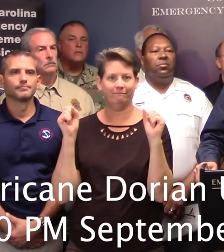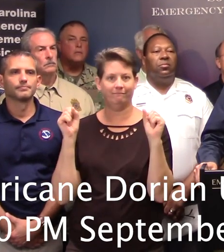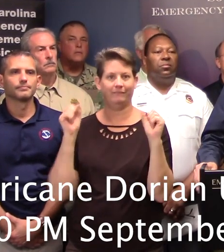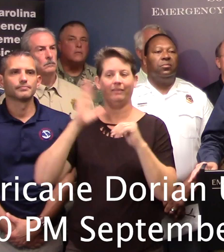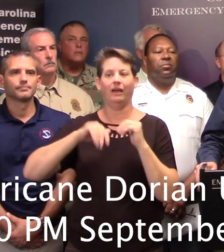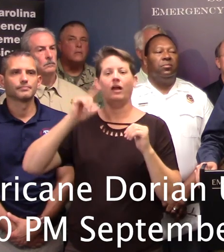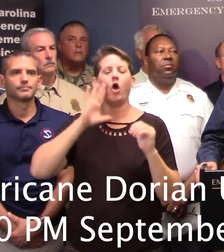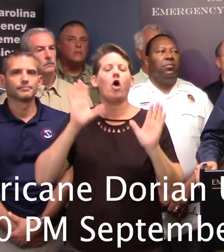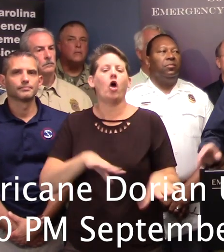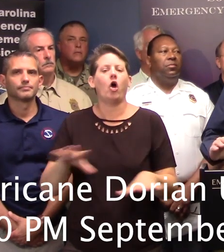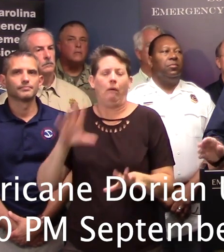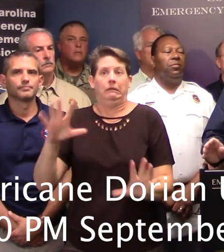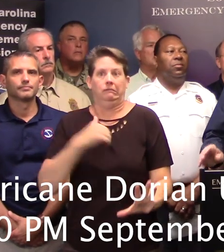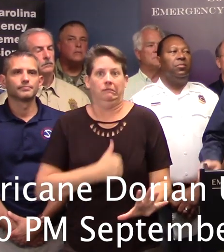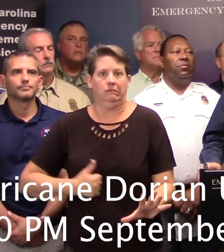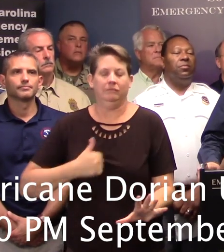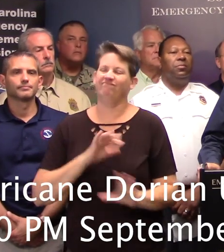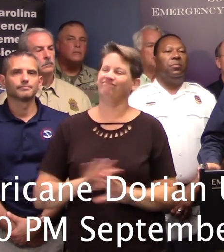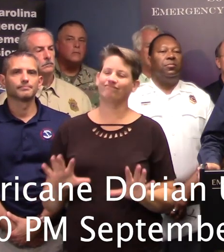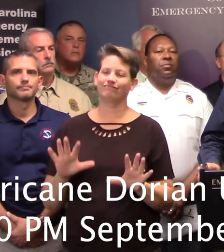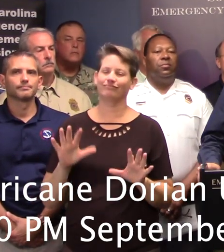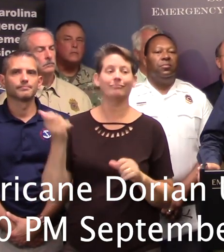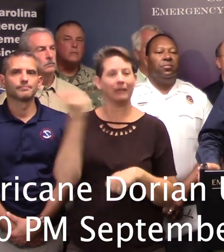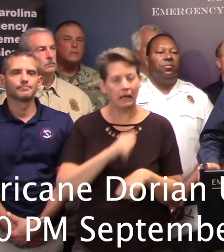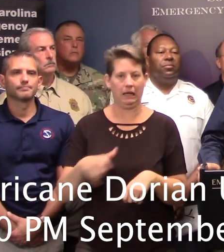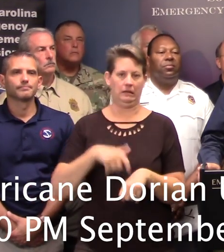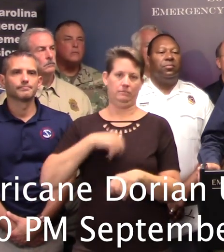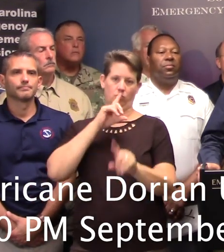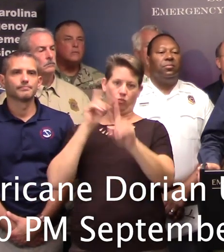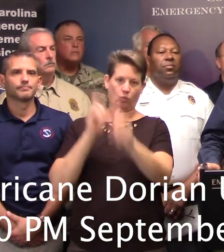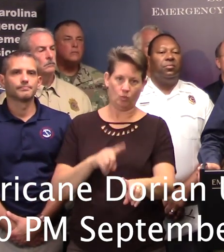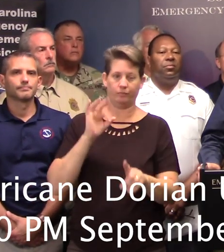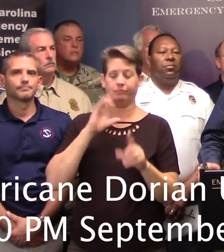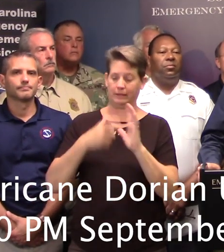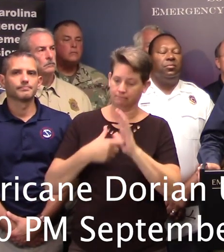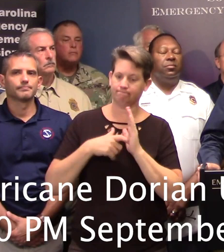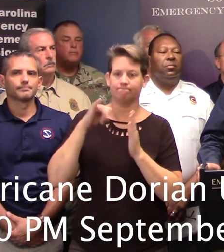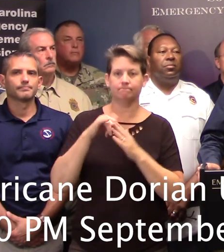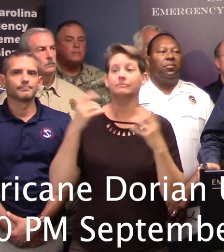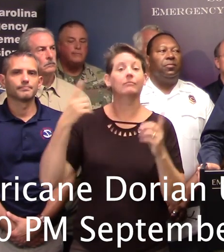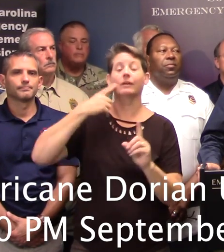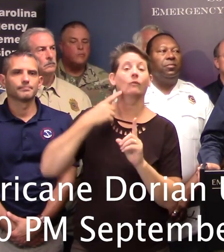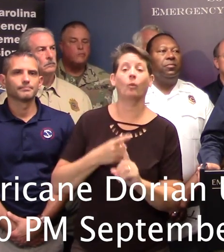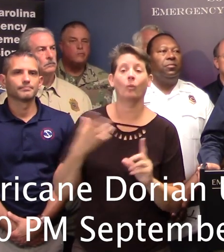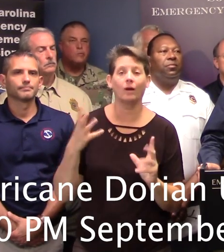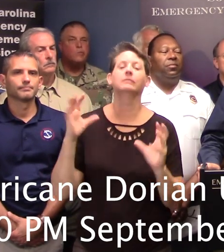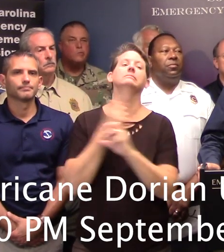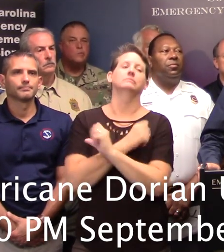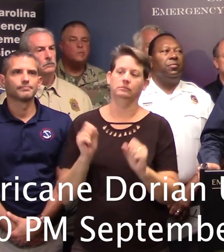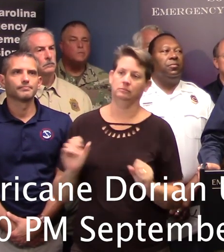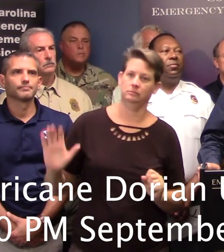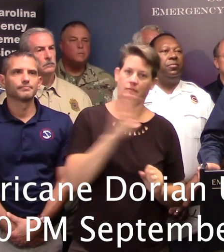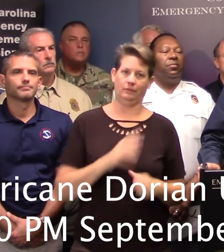and we know that any time we issue orders or take these measures, it is to protect the lives of the